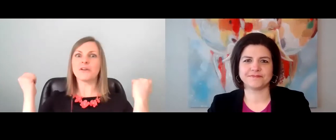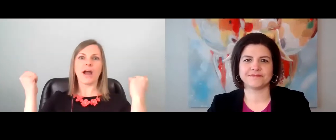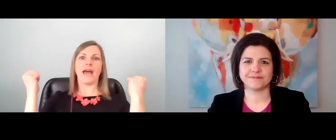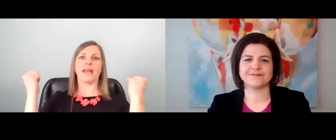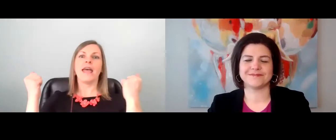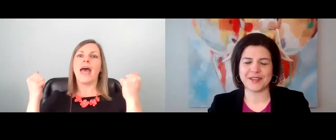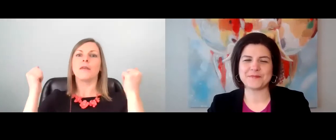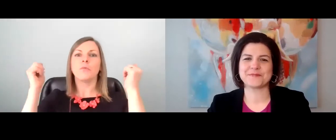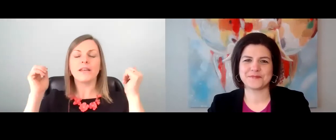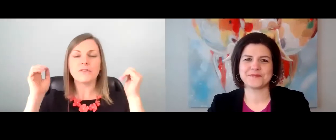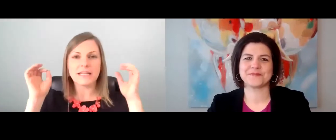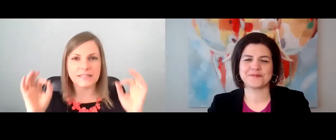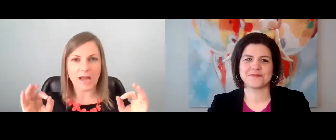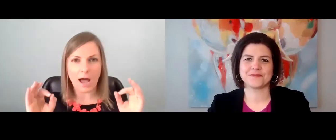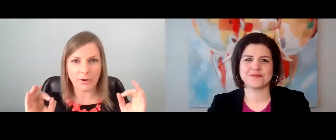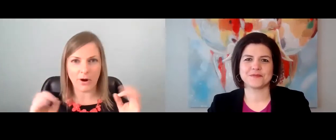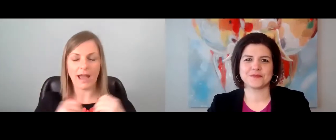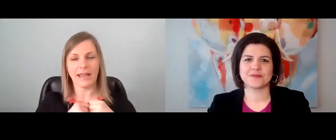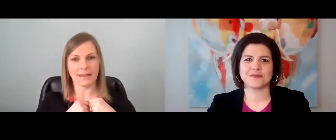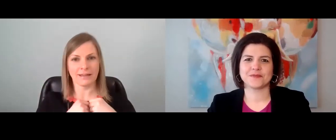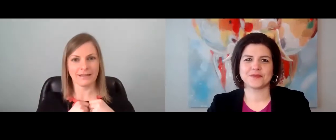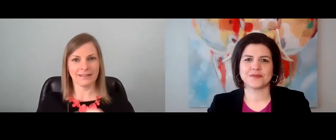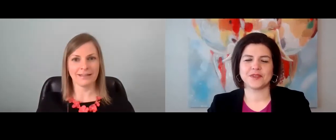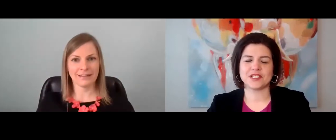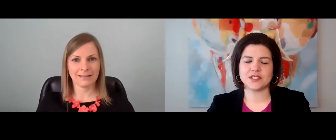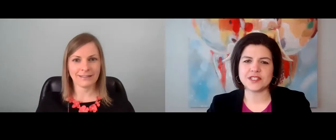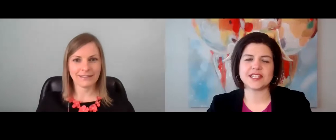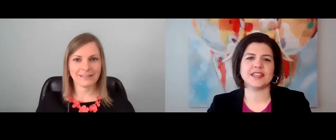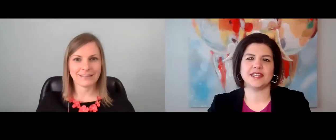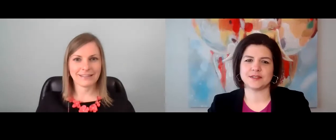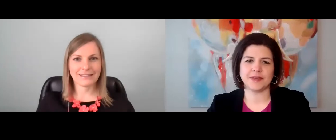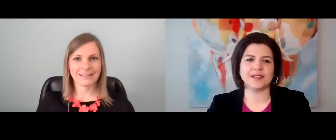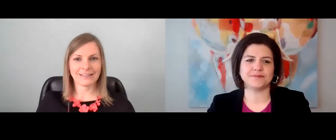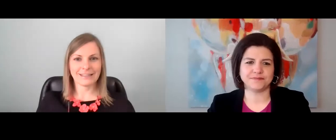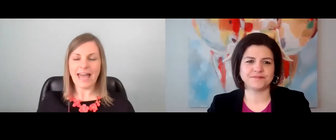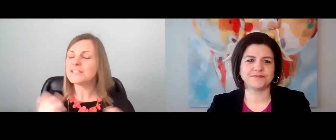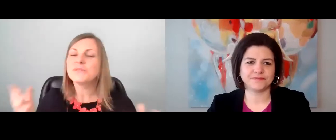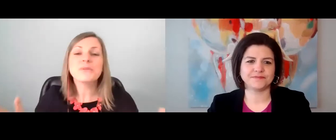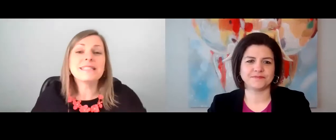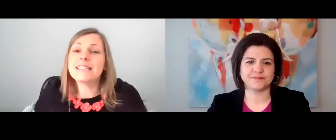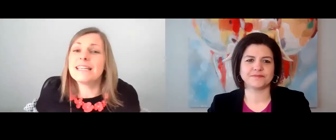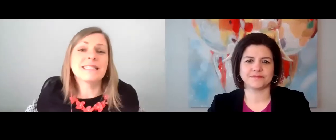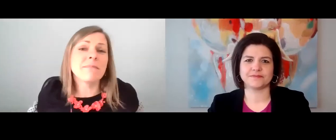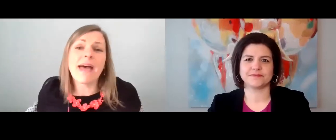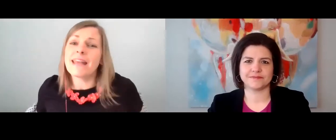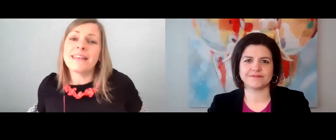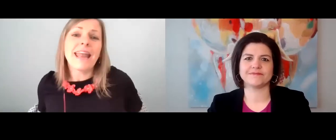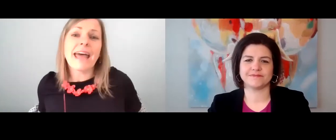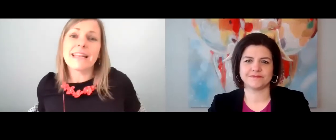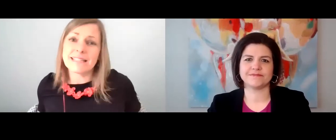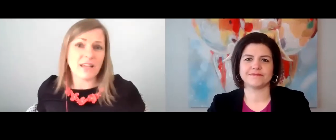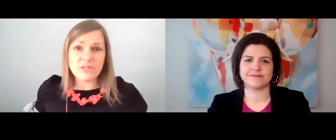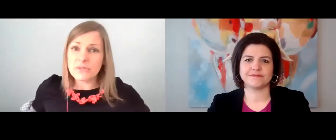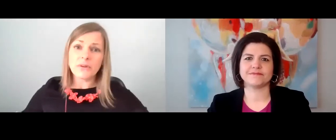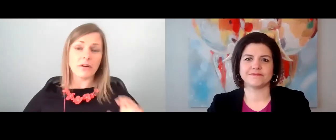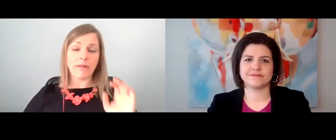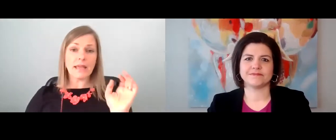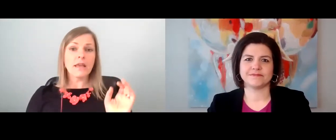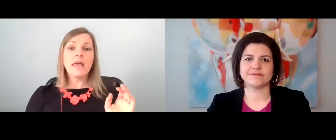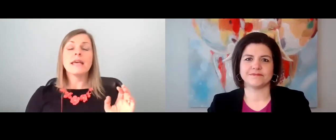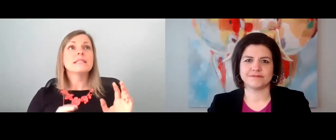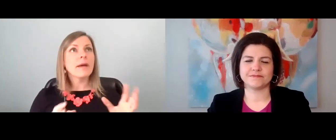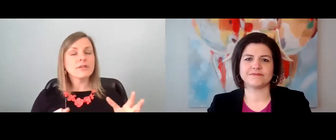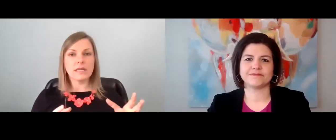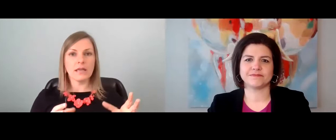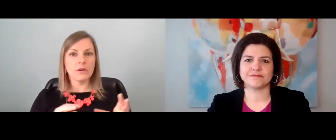Immediate cry. And when do they stop crying? As soon as that need is met. As soon as the need is met and not a second sooner,